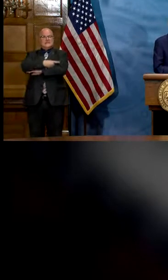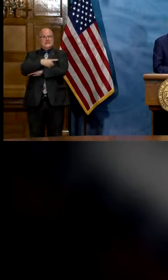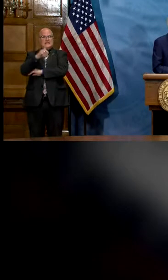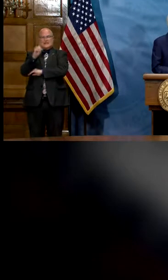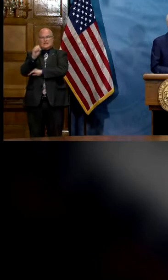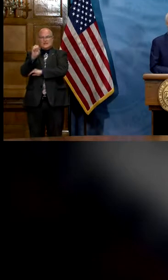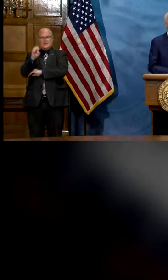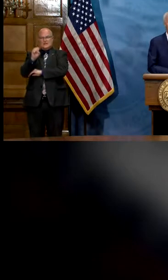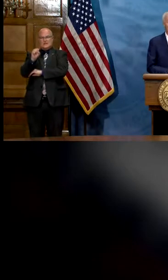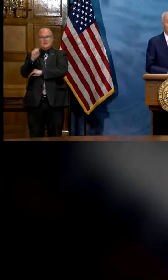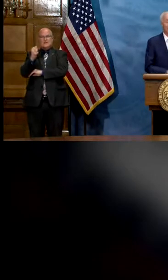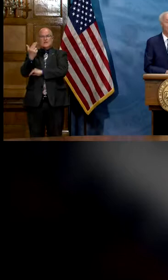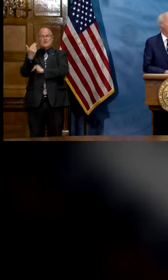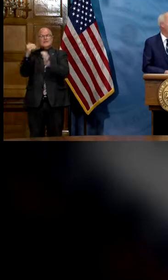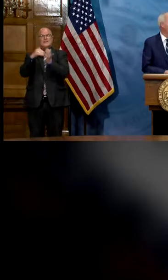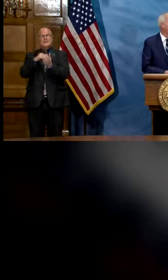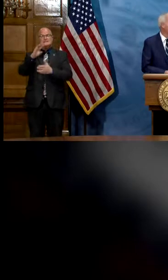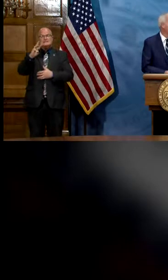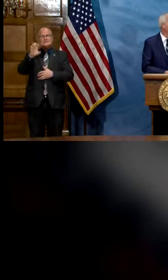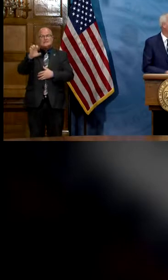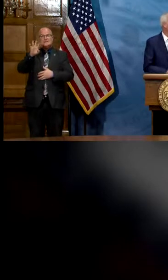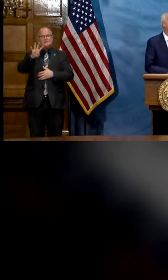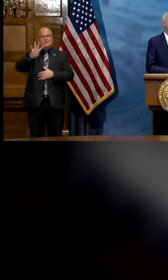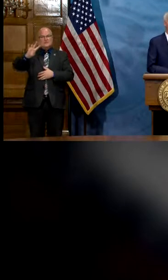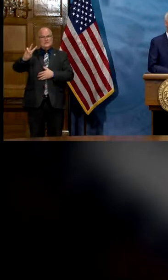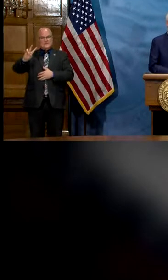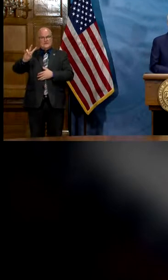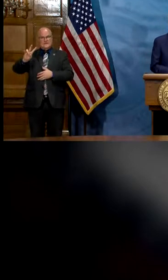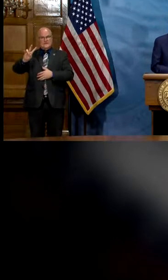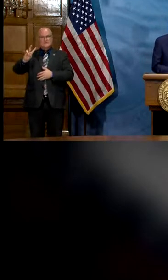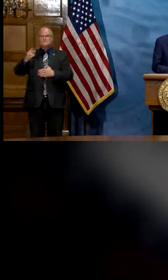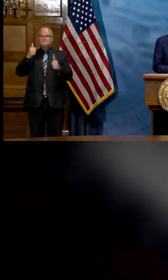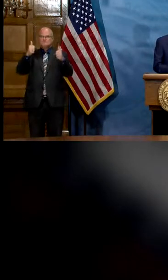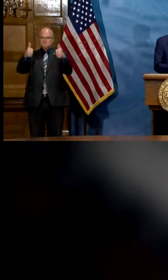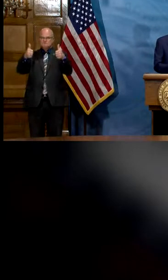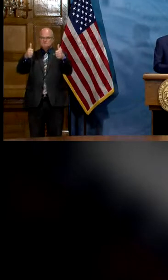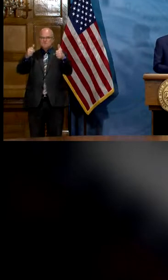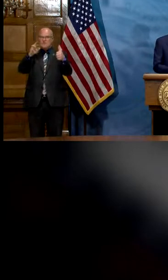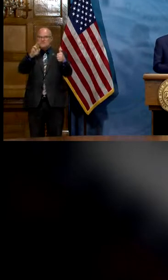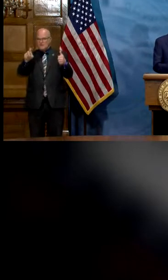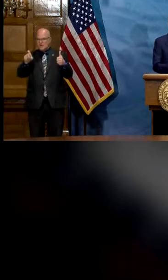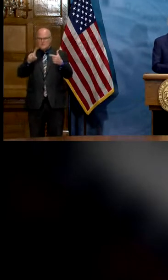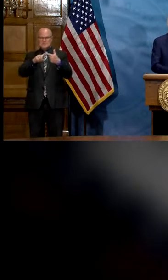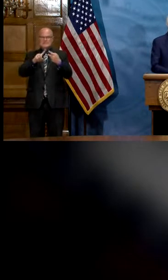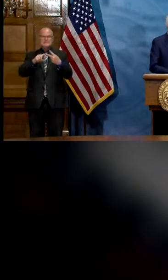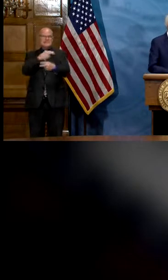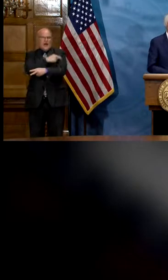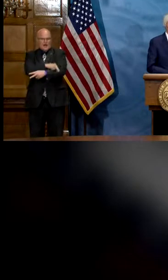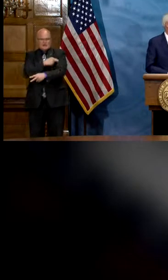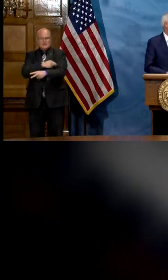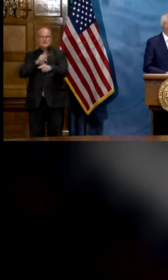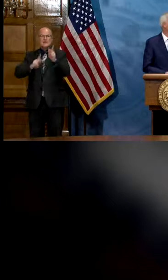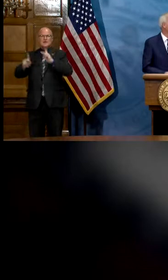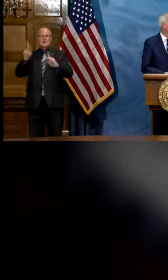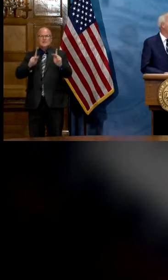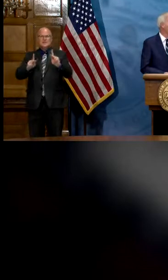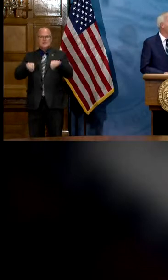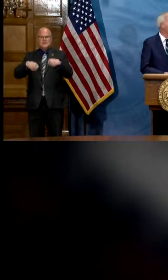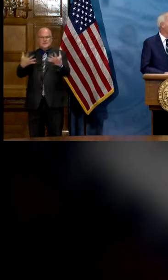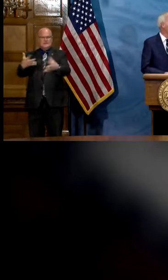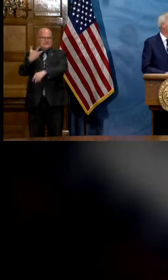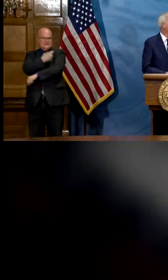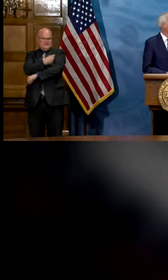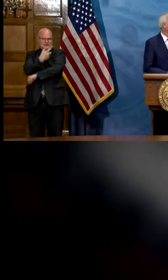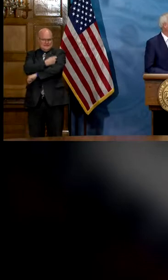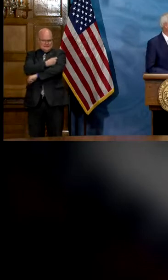good high of 13 647 so well done pharmacies and hospitals and those that are receiving